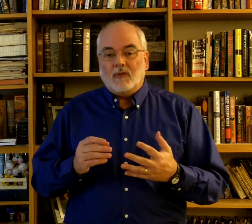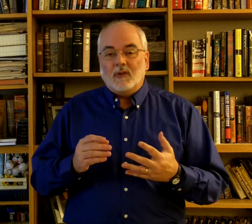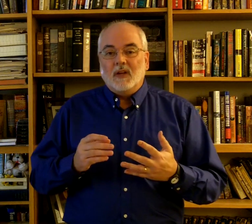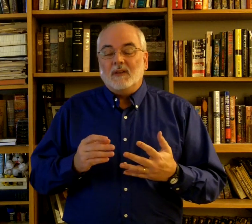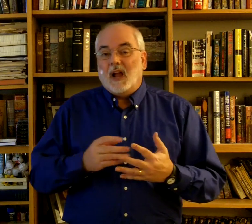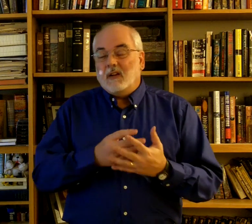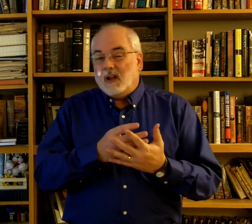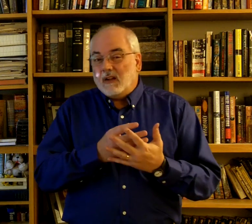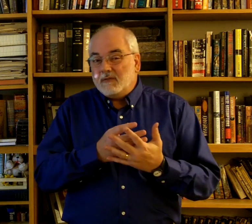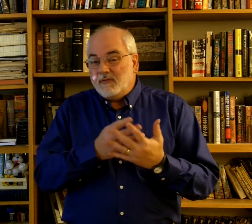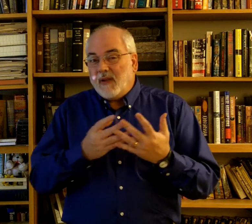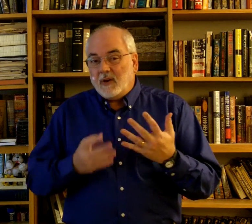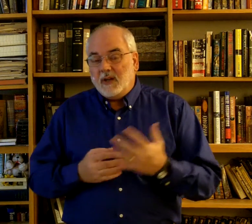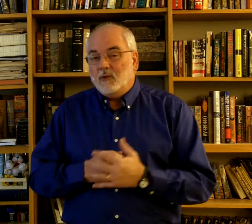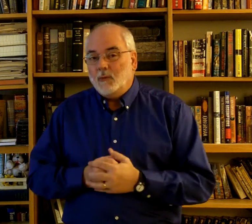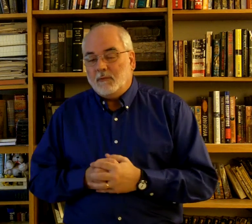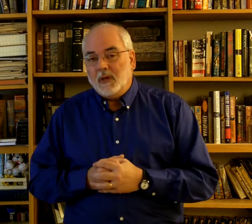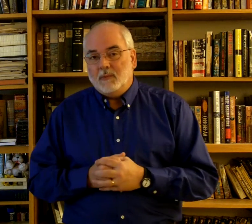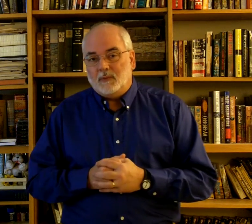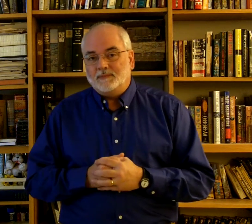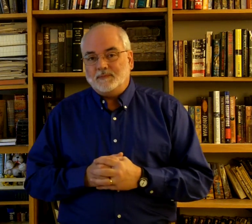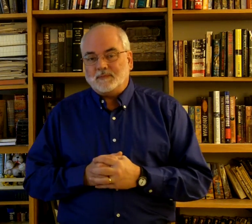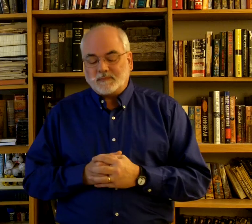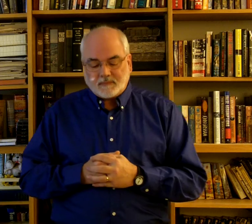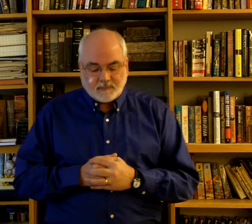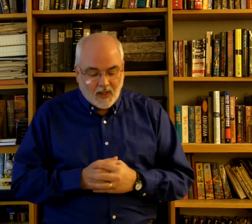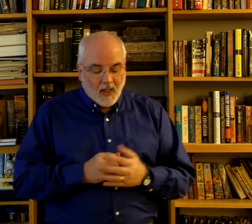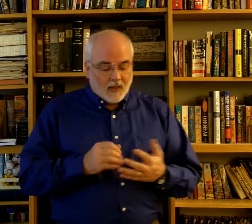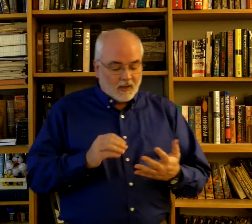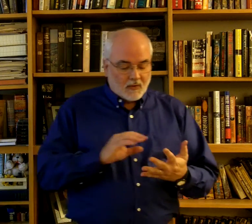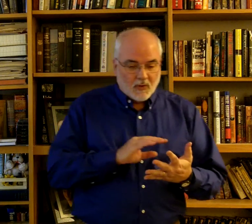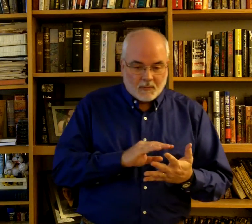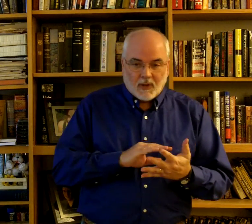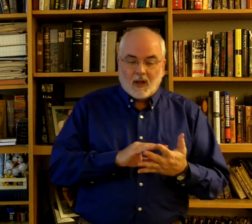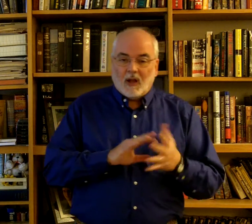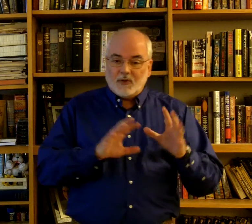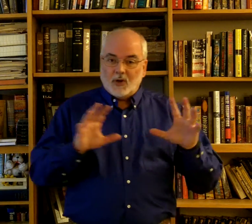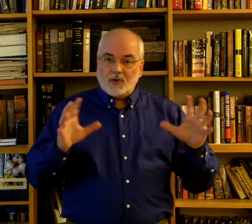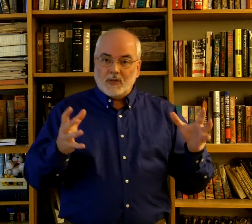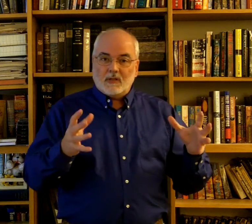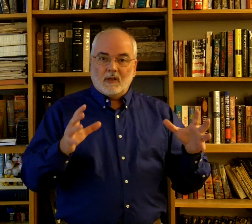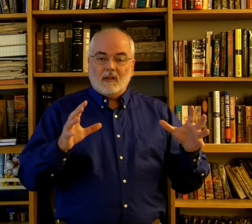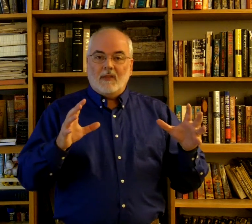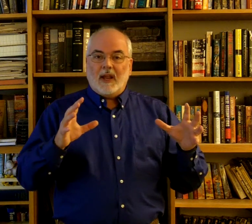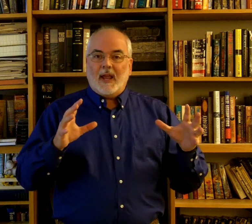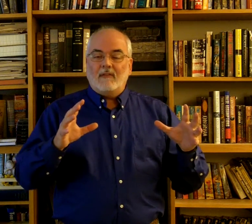a varied group of people. There's a group of churches that have